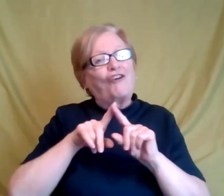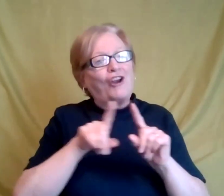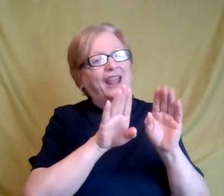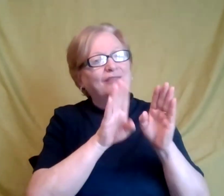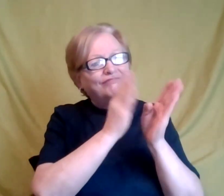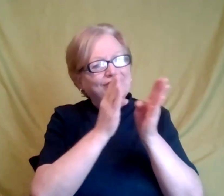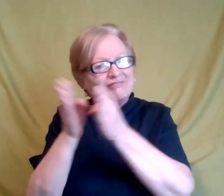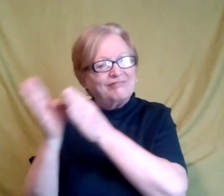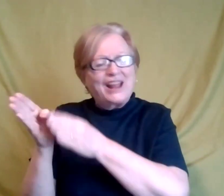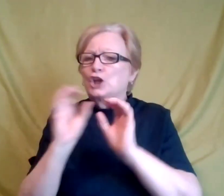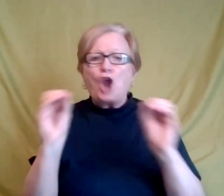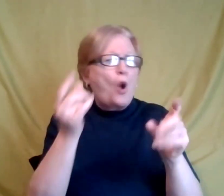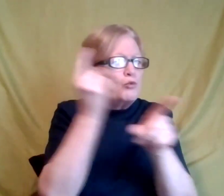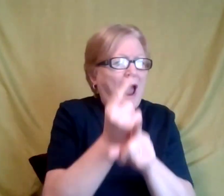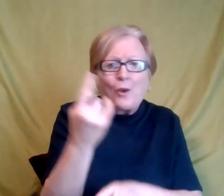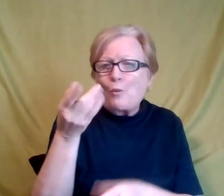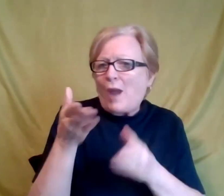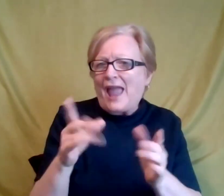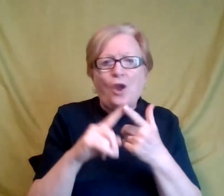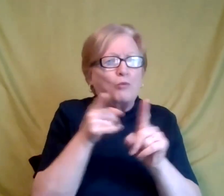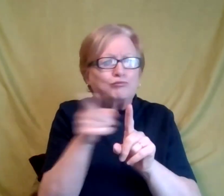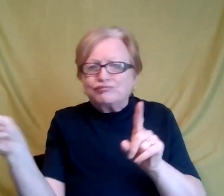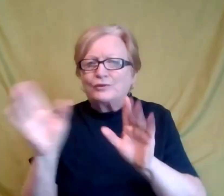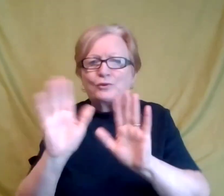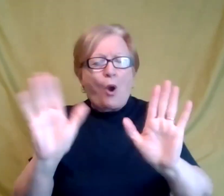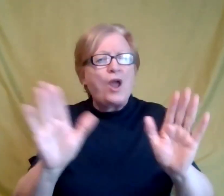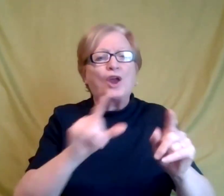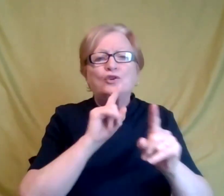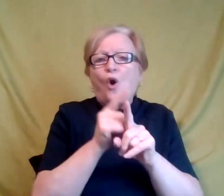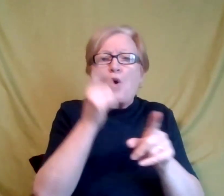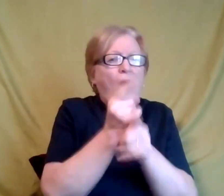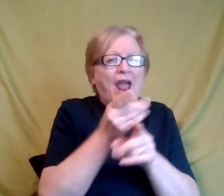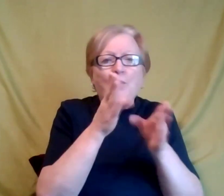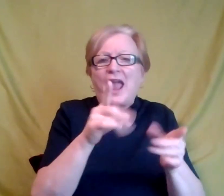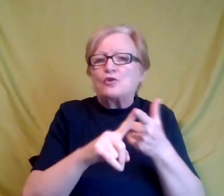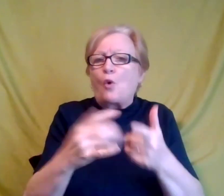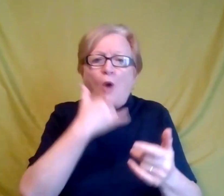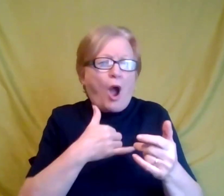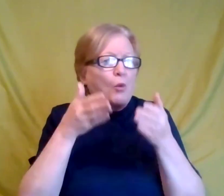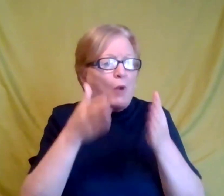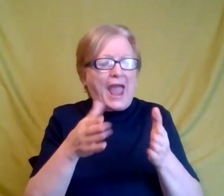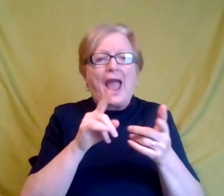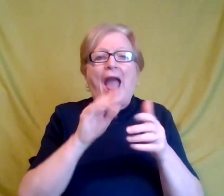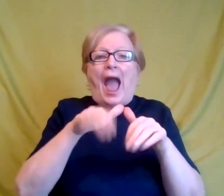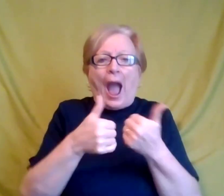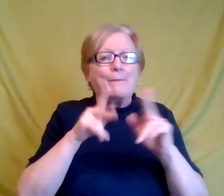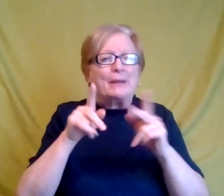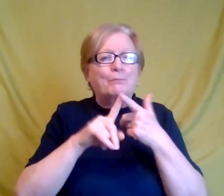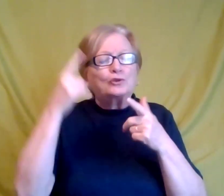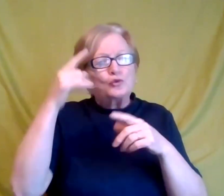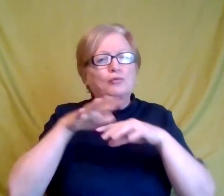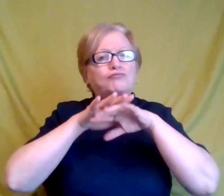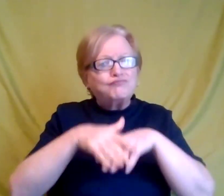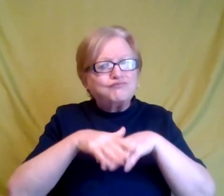there's no right way or, you know, there's no one right way or a specific way in terms of how to learn or to act.